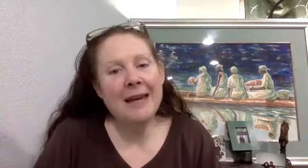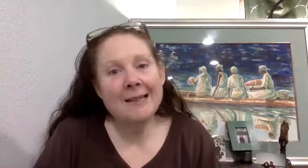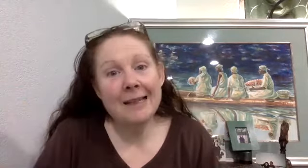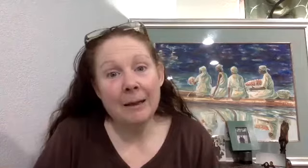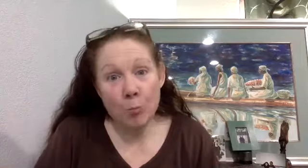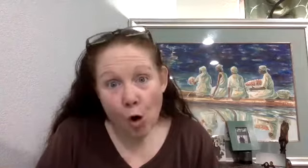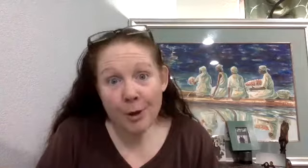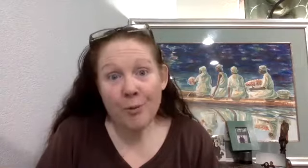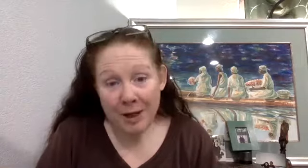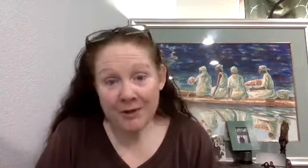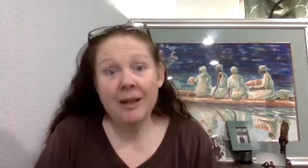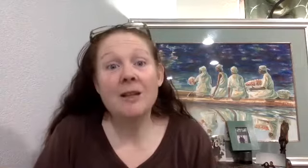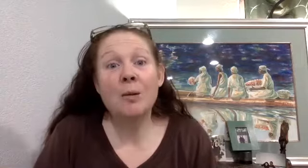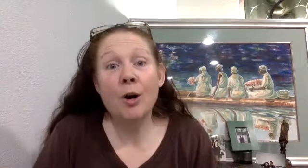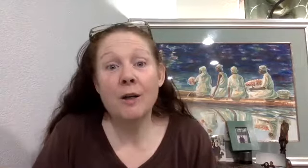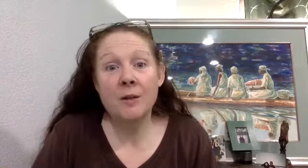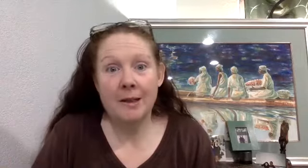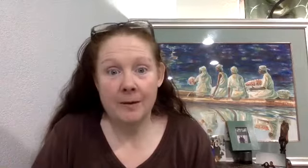Obesity, morbid obesity is a Parkinsonism.